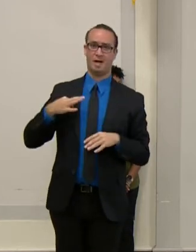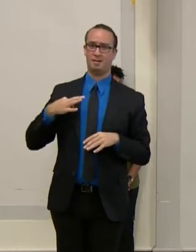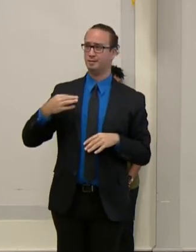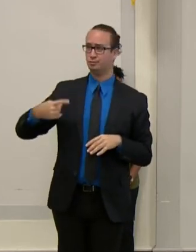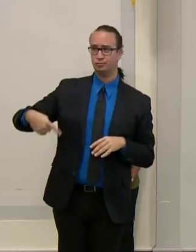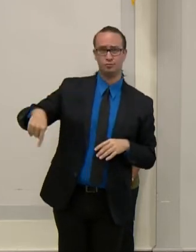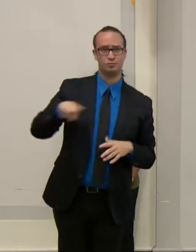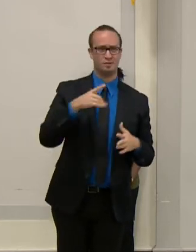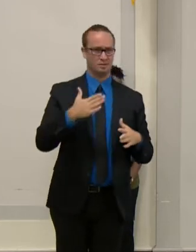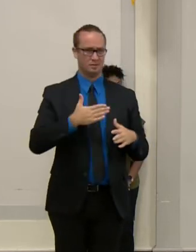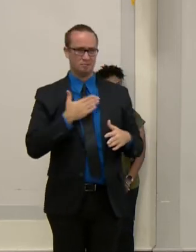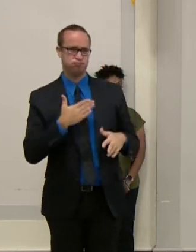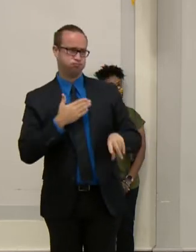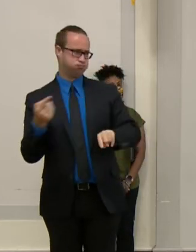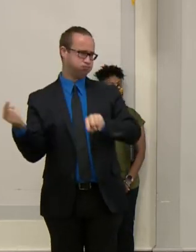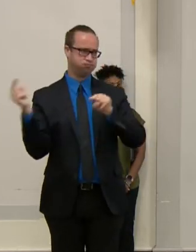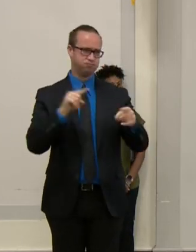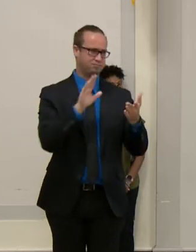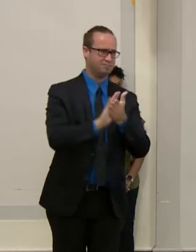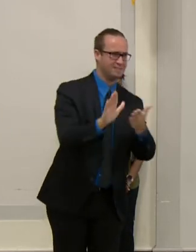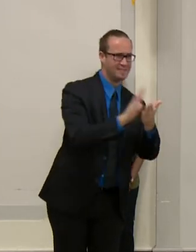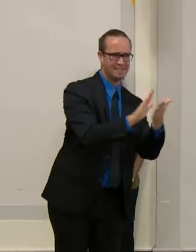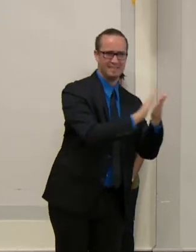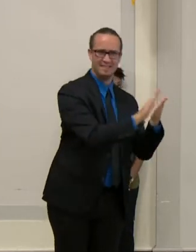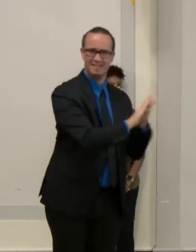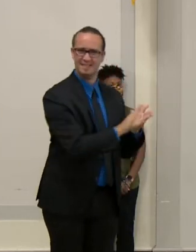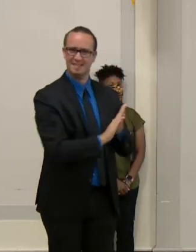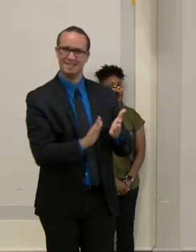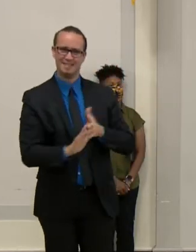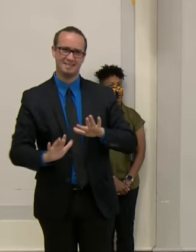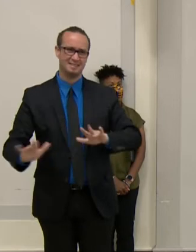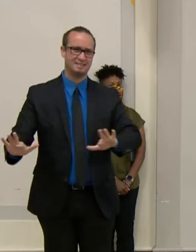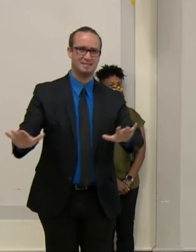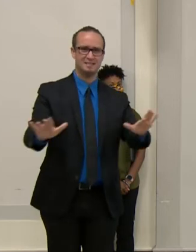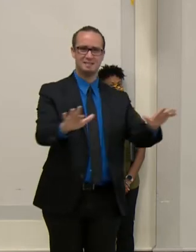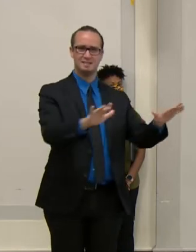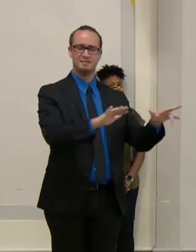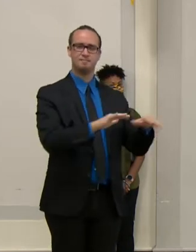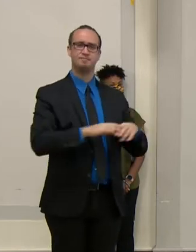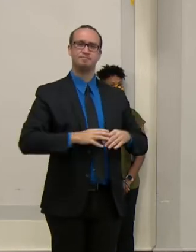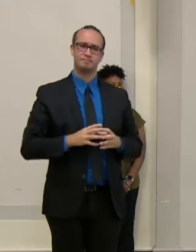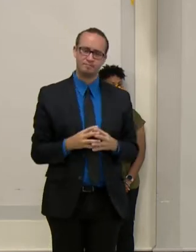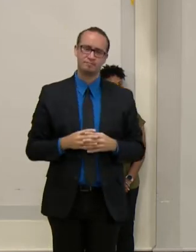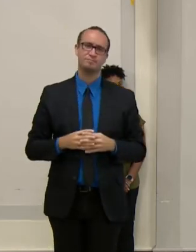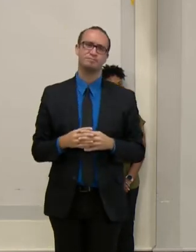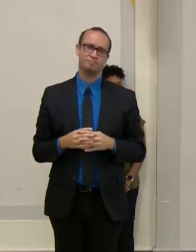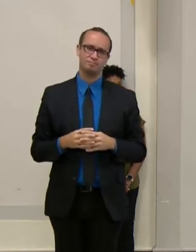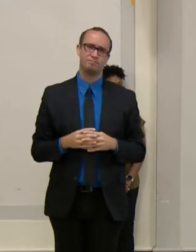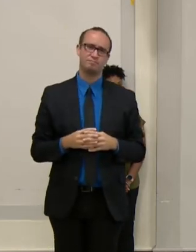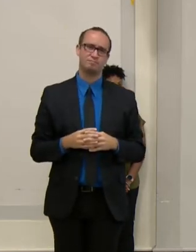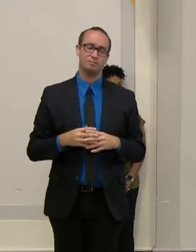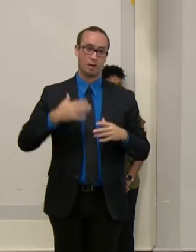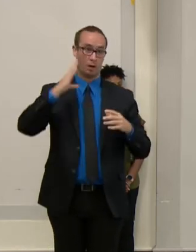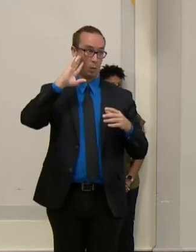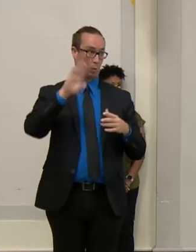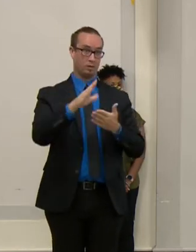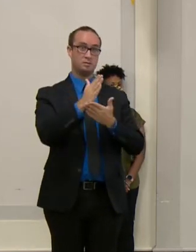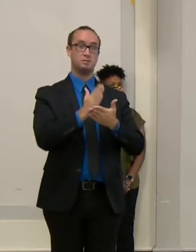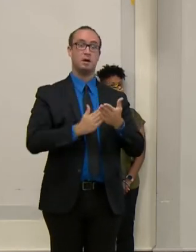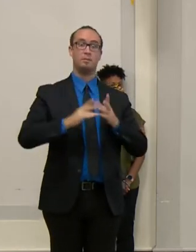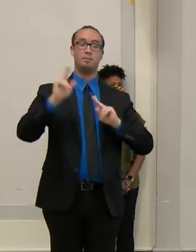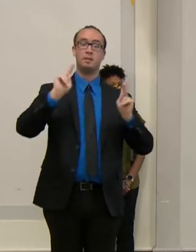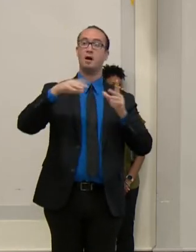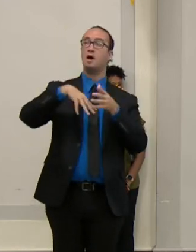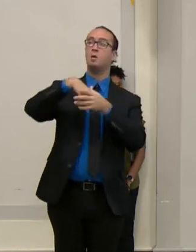residents and their community. When I learned we even had volunteers outside of Maryland, I was touched by the love and support